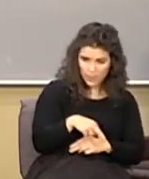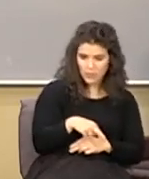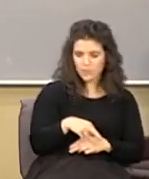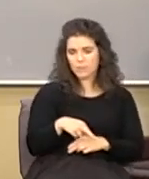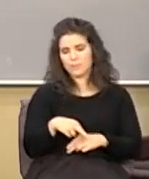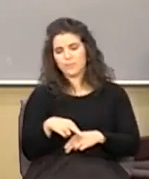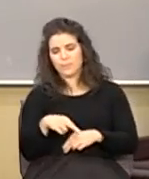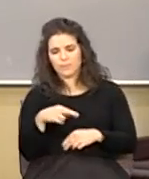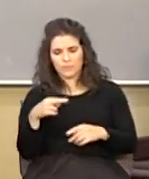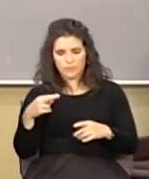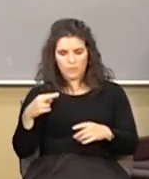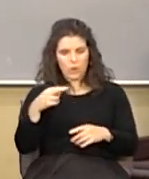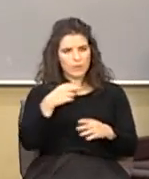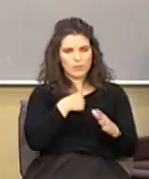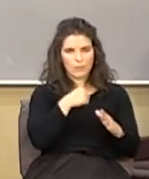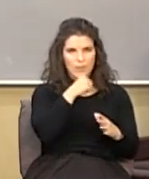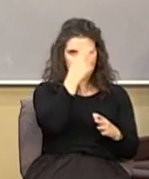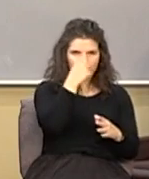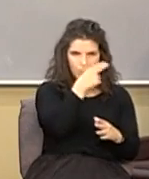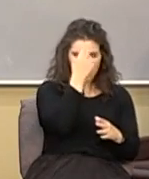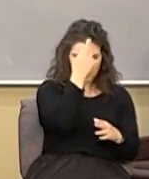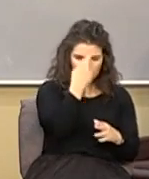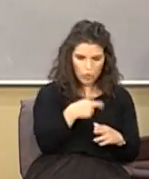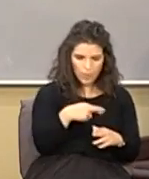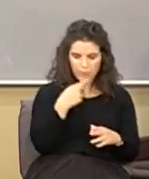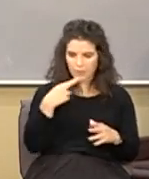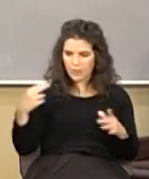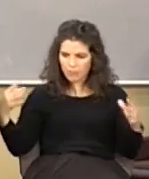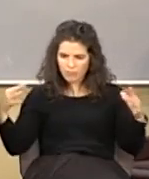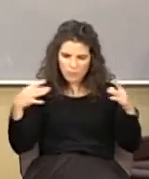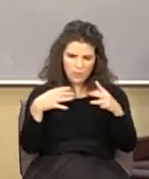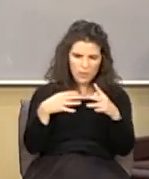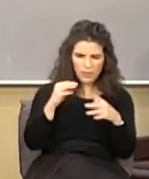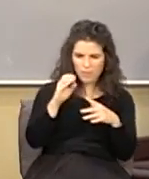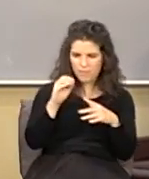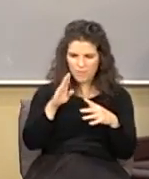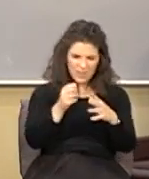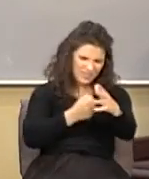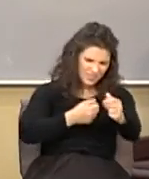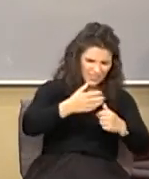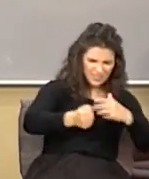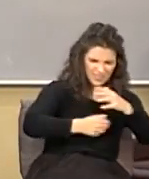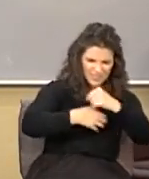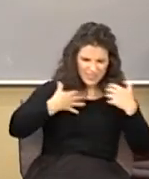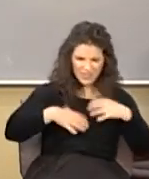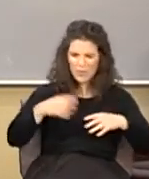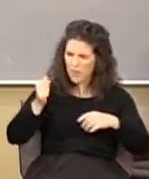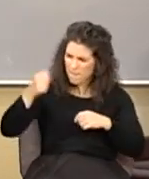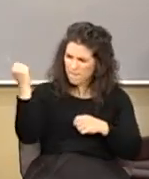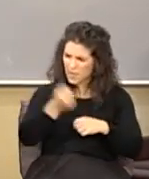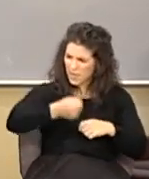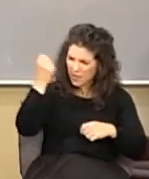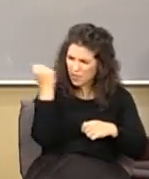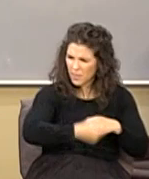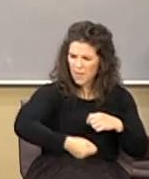against them and had a mob action, had a riot and the magistrates run off their clothes and commanded to beat them and they take them, beat them, put them in